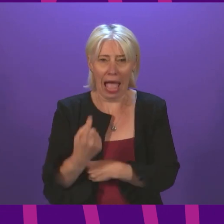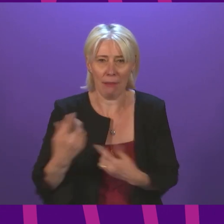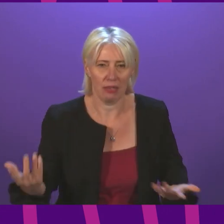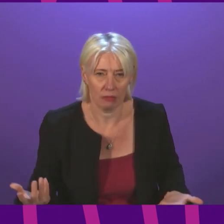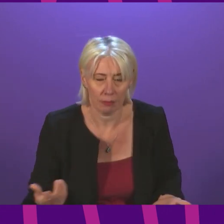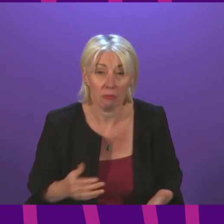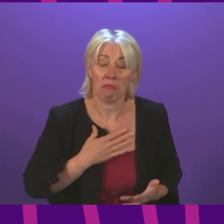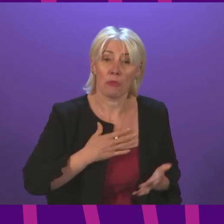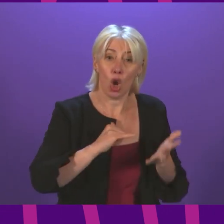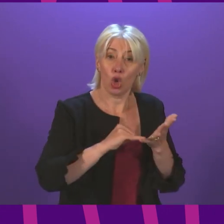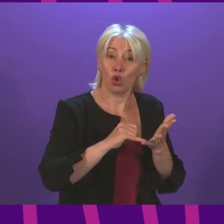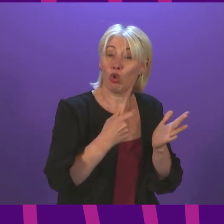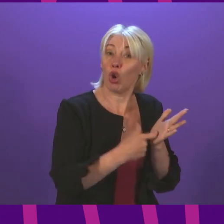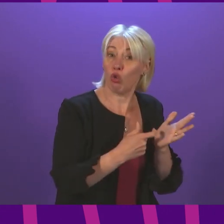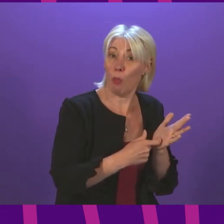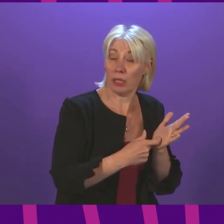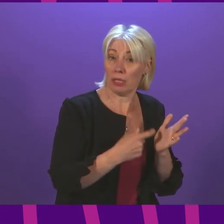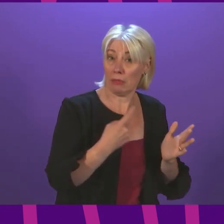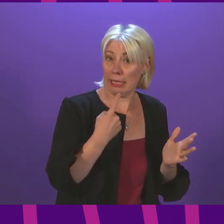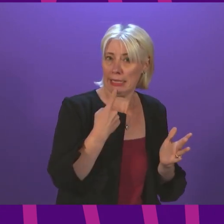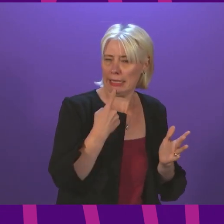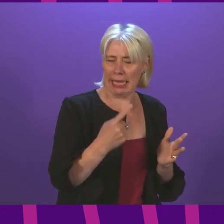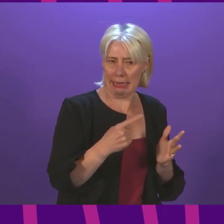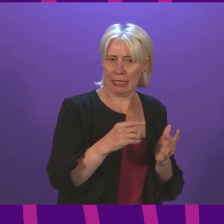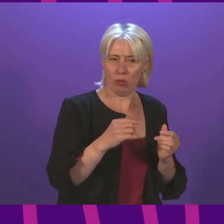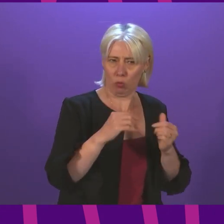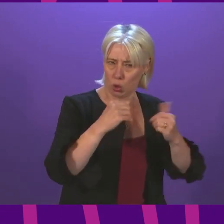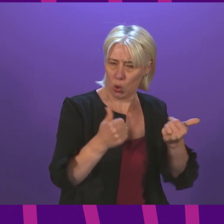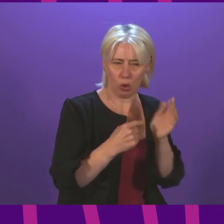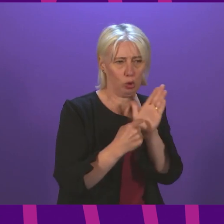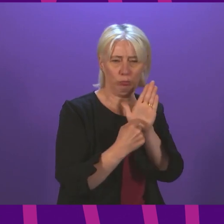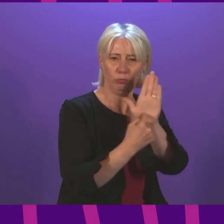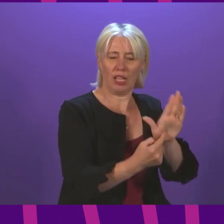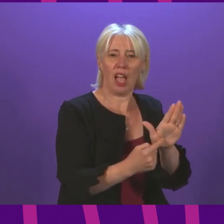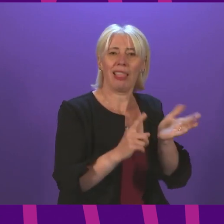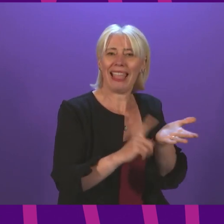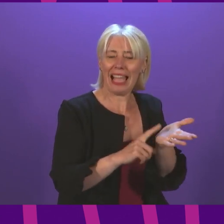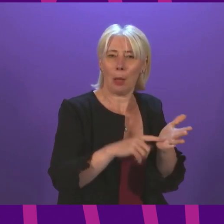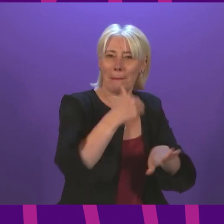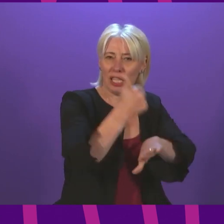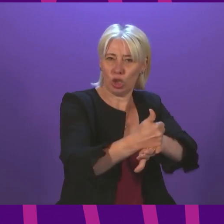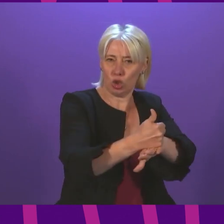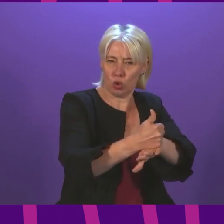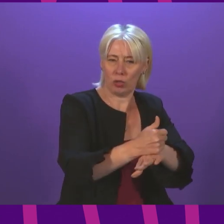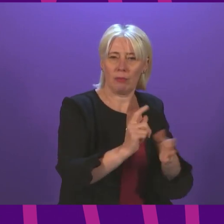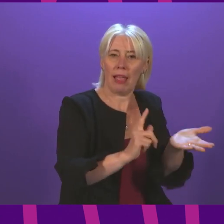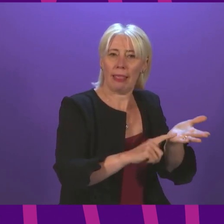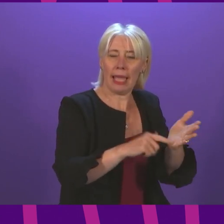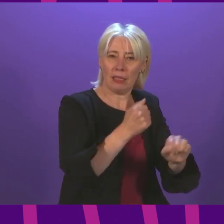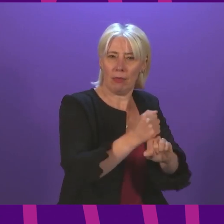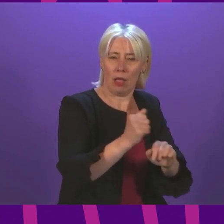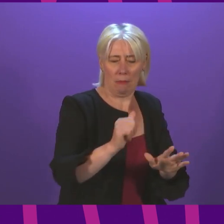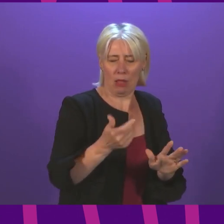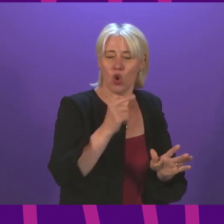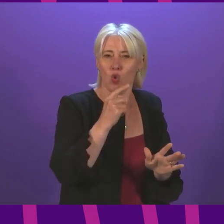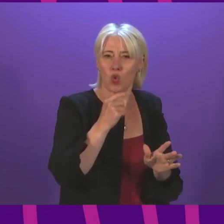think to hear Shona Robson quoting the Legatum Institute is illustrative. That is the Legatum Institute which is run by a very right-wing Tory